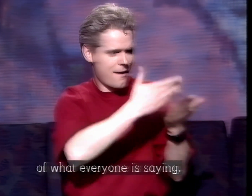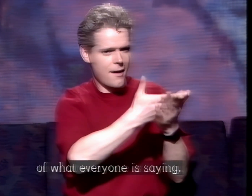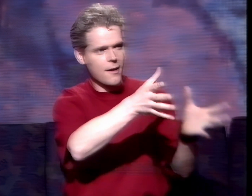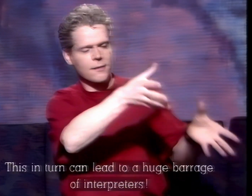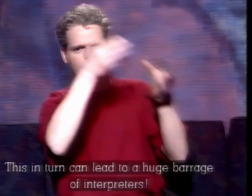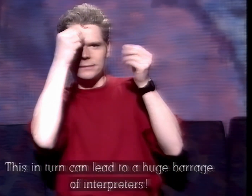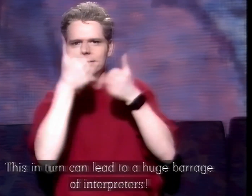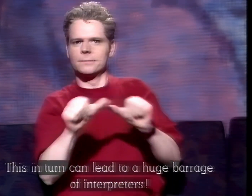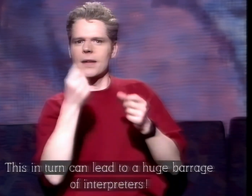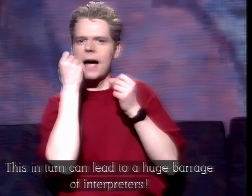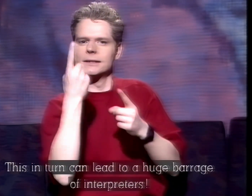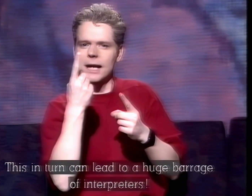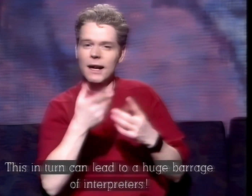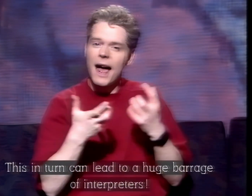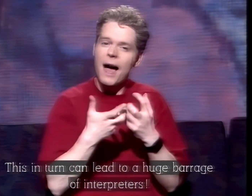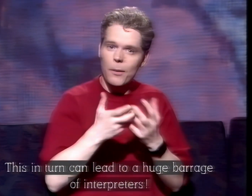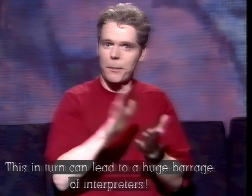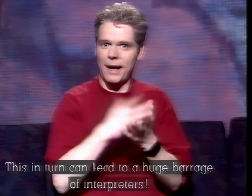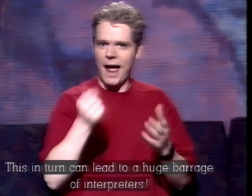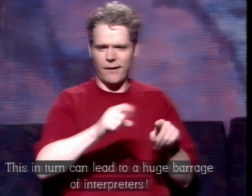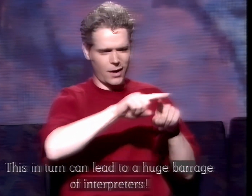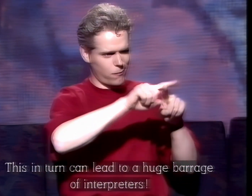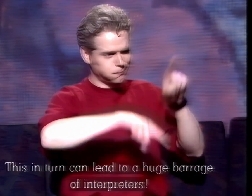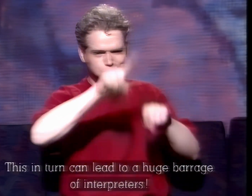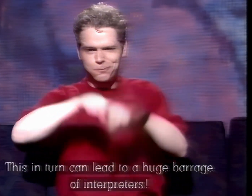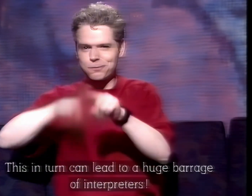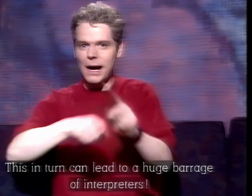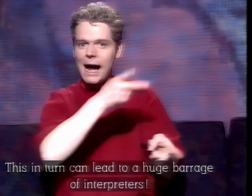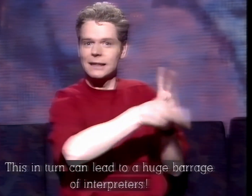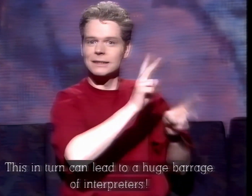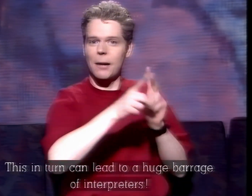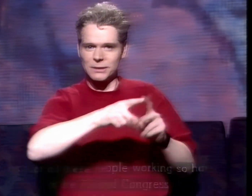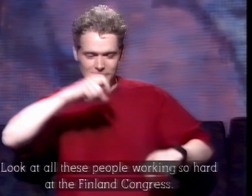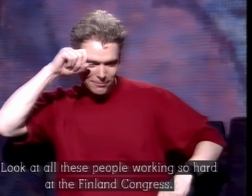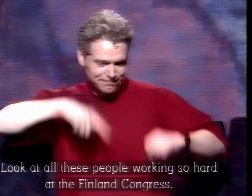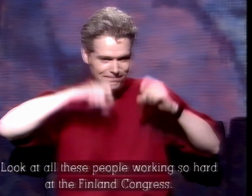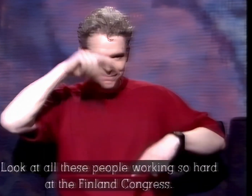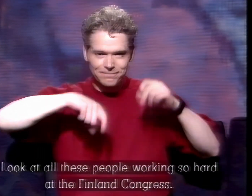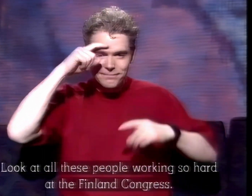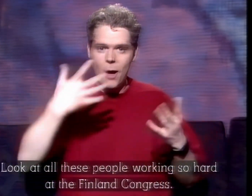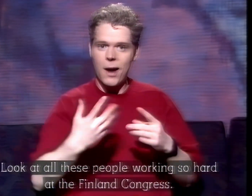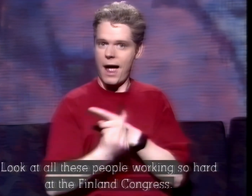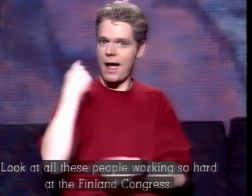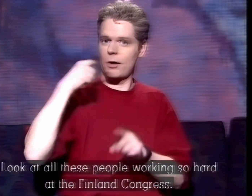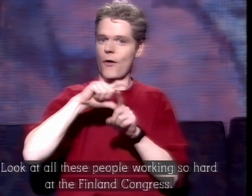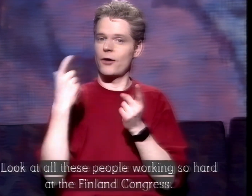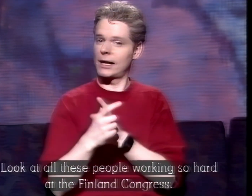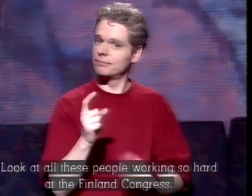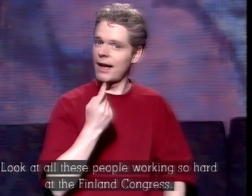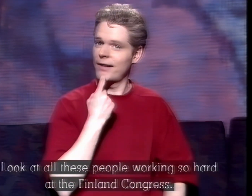is saying. This, in turn, can lead to a huge barrage of interpreters. Just look at all these people working so hard